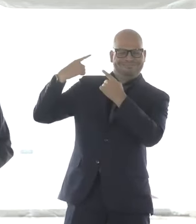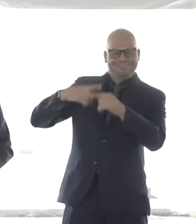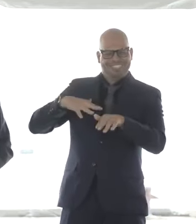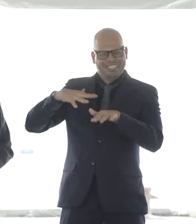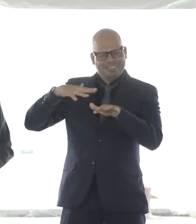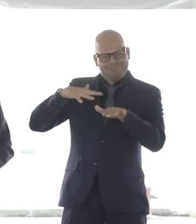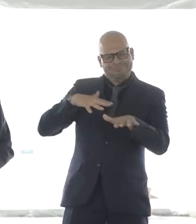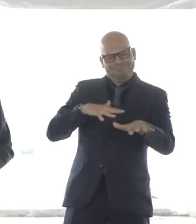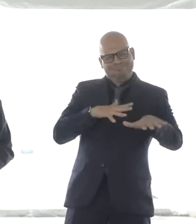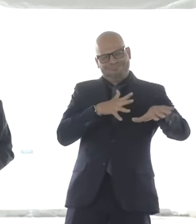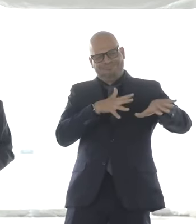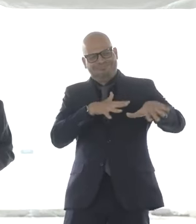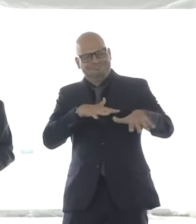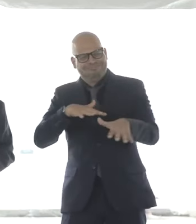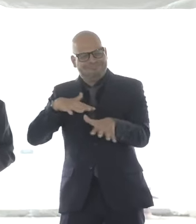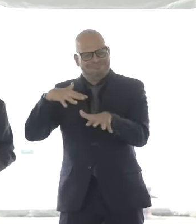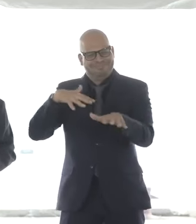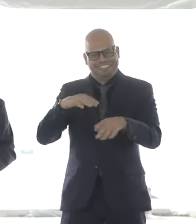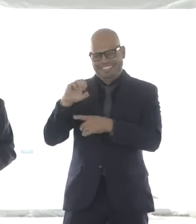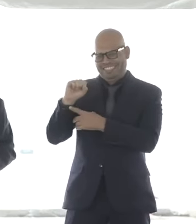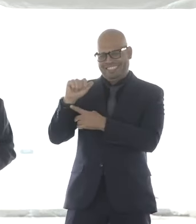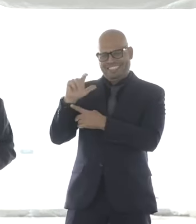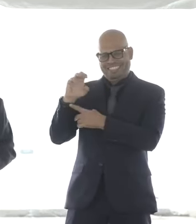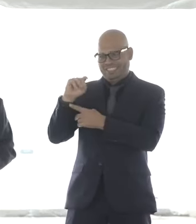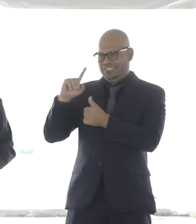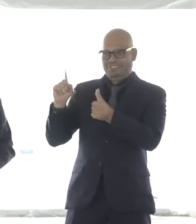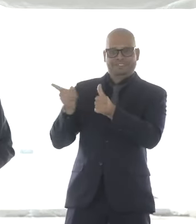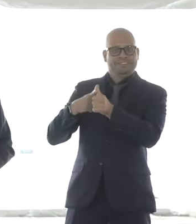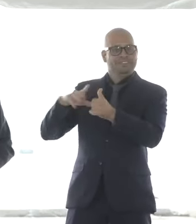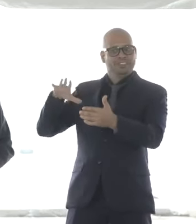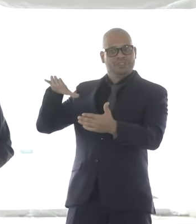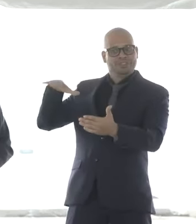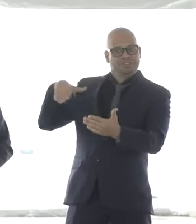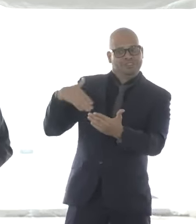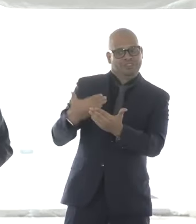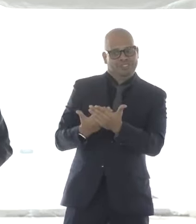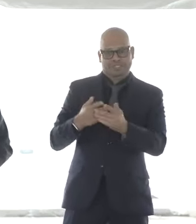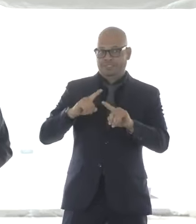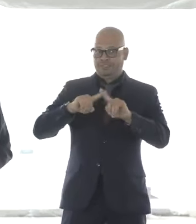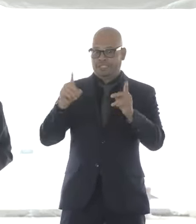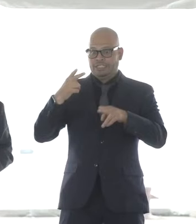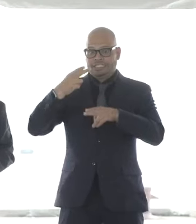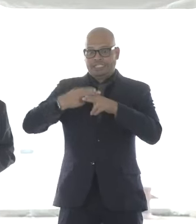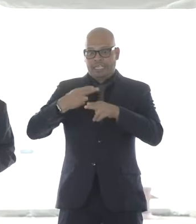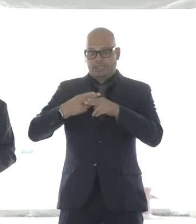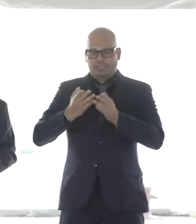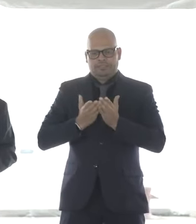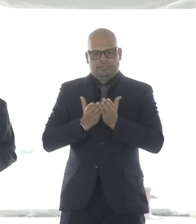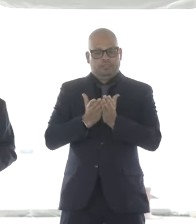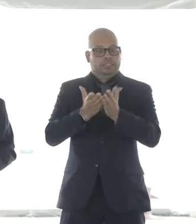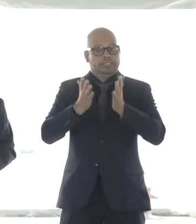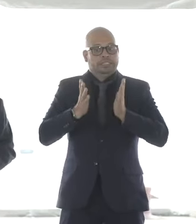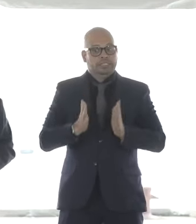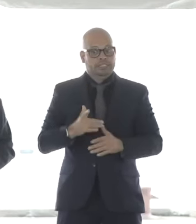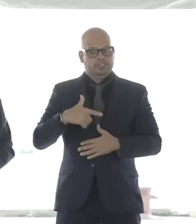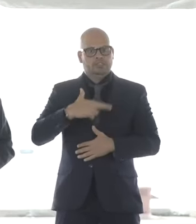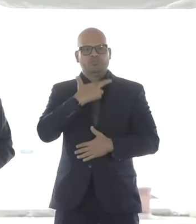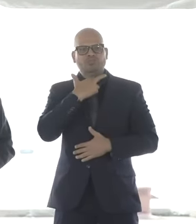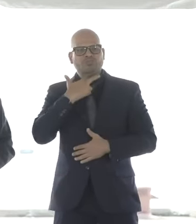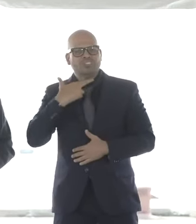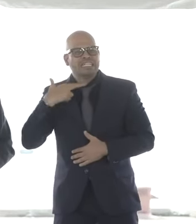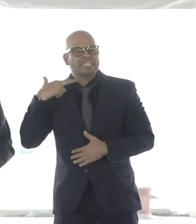through European arrival and the fishing fleets that sustained them, and the sailors who risked their lives on the deep to secure American independence.